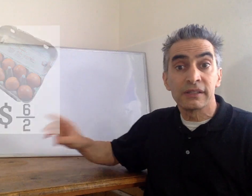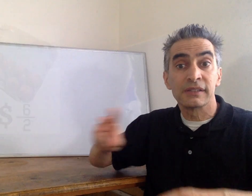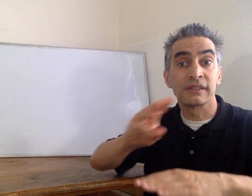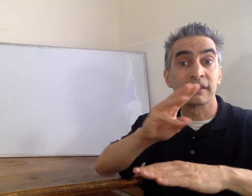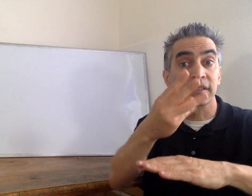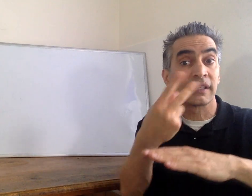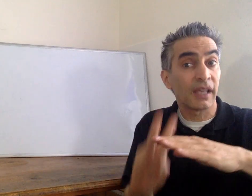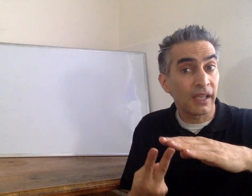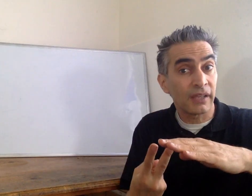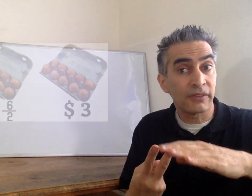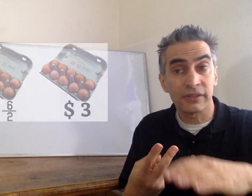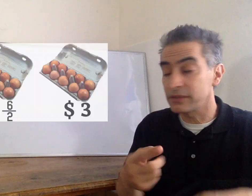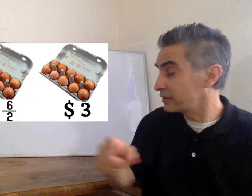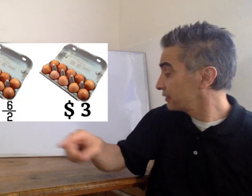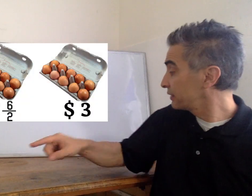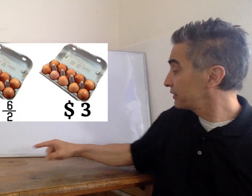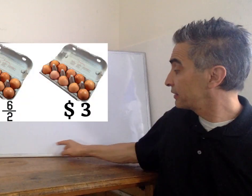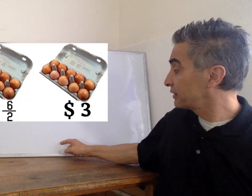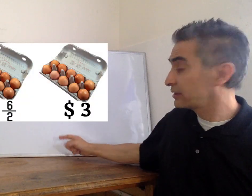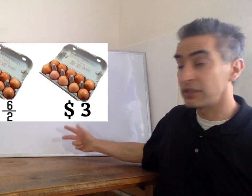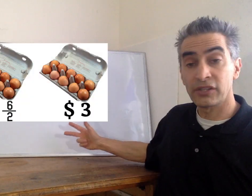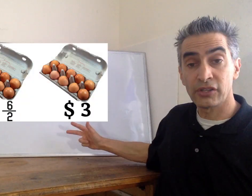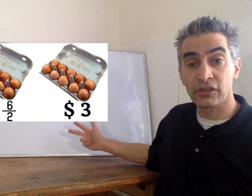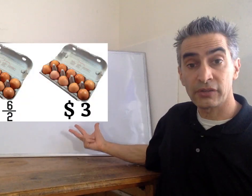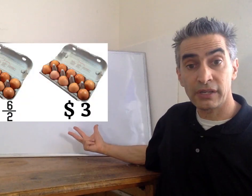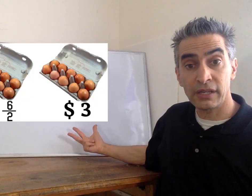Six halves dollars or three dollars?